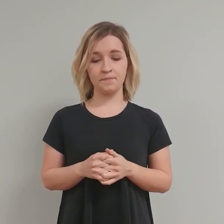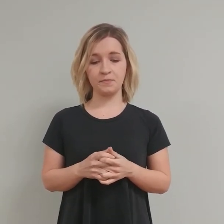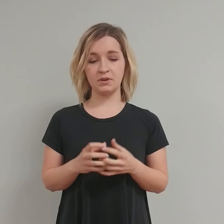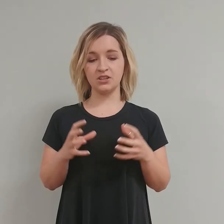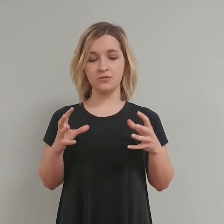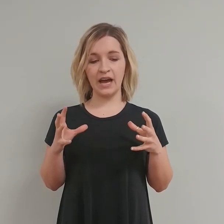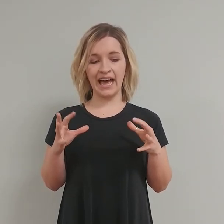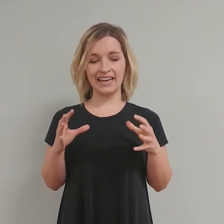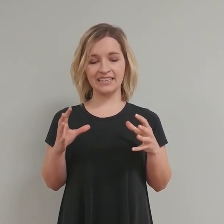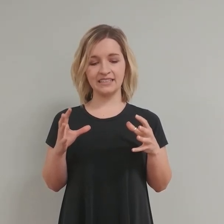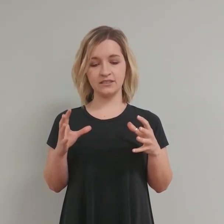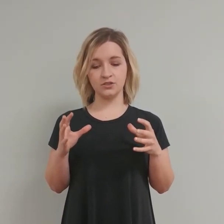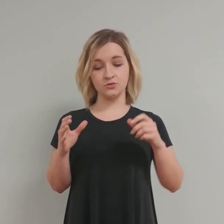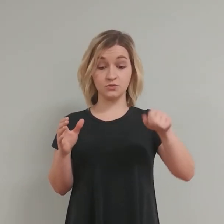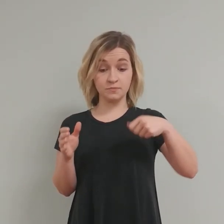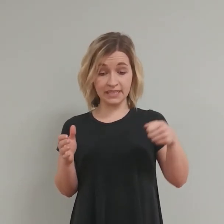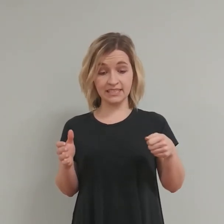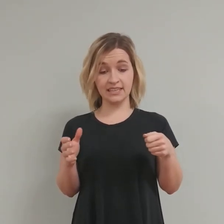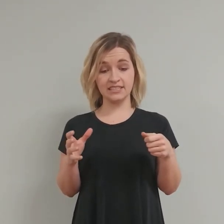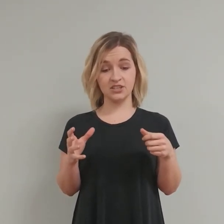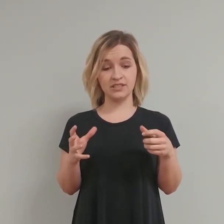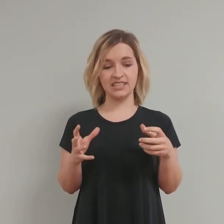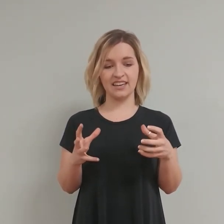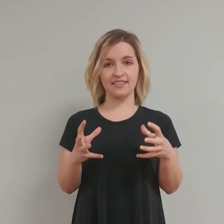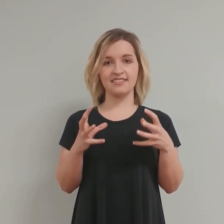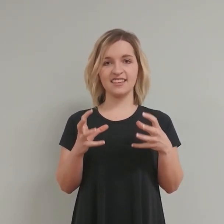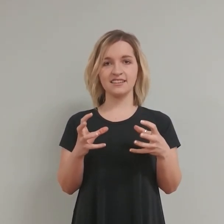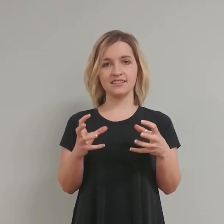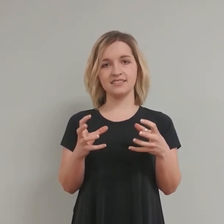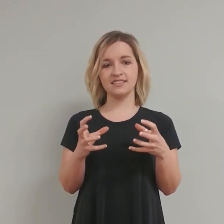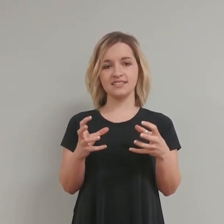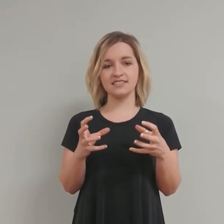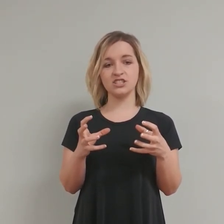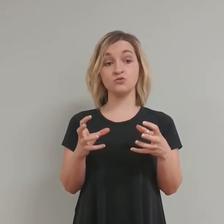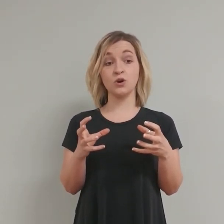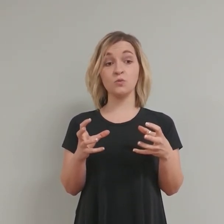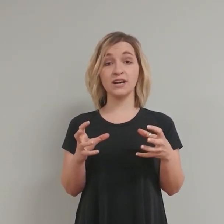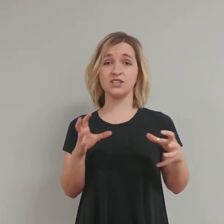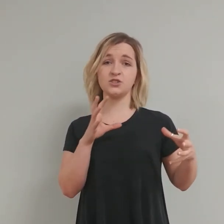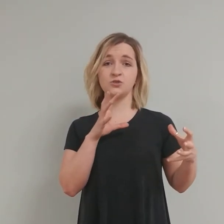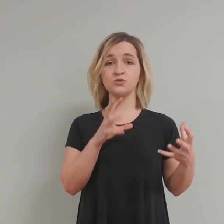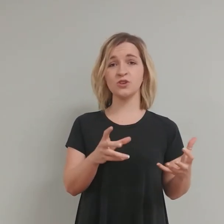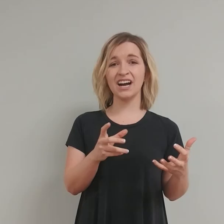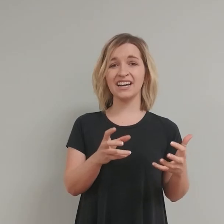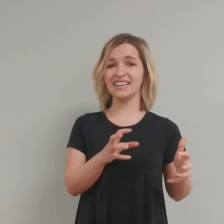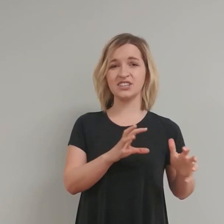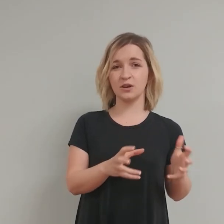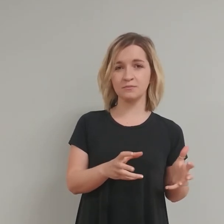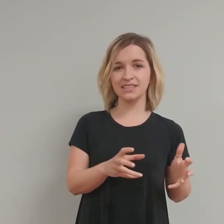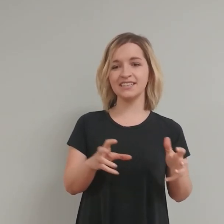But you add, you mix it until it's, like, a thick consistency. You don't want it too dry and crumbly,